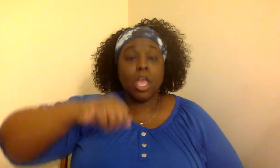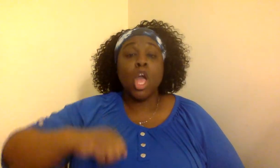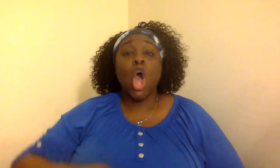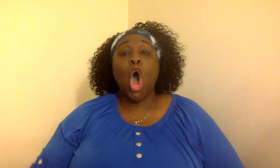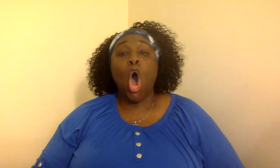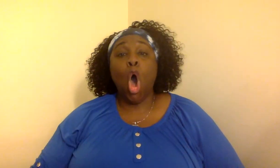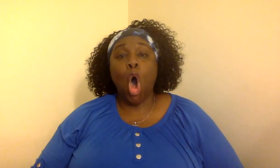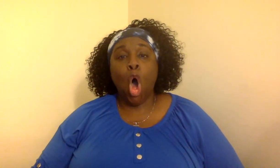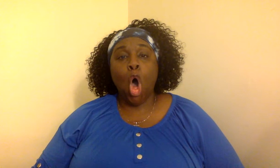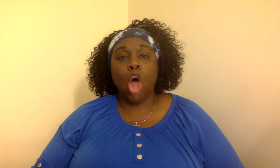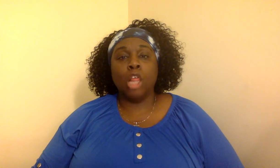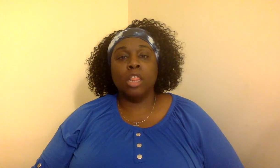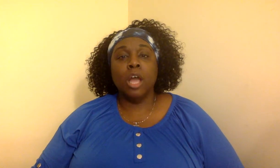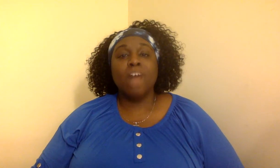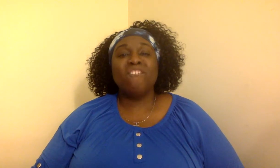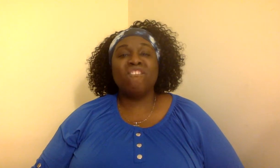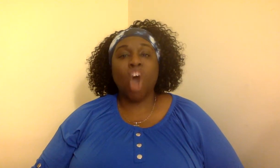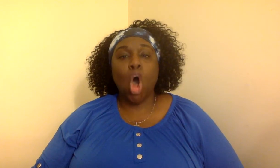All fall.